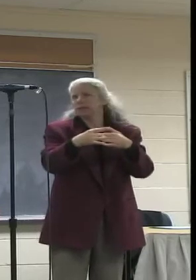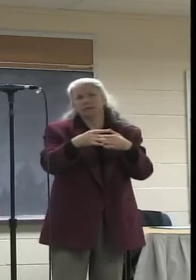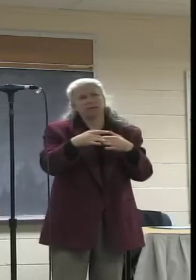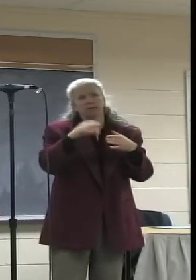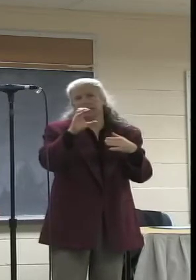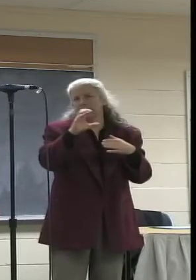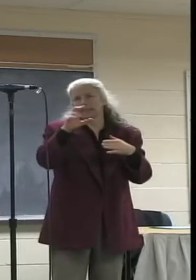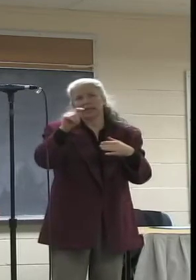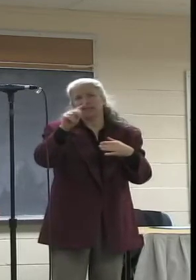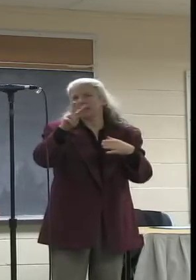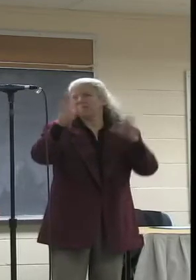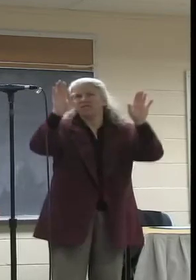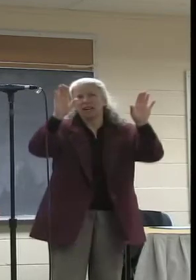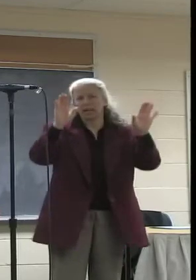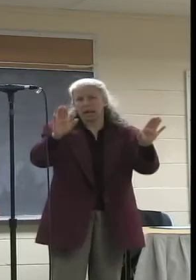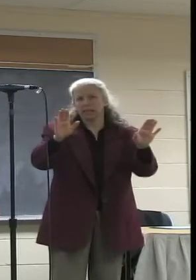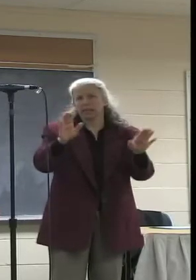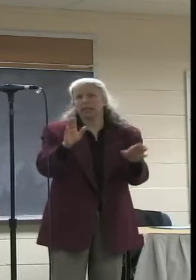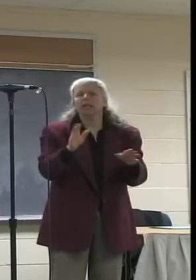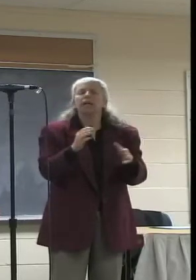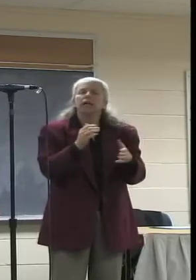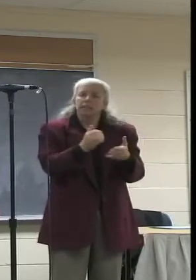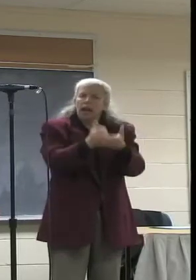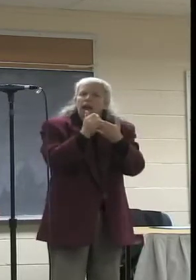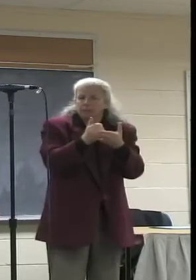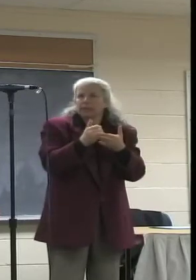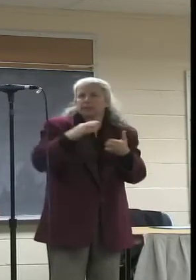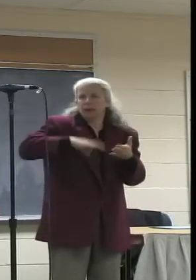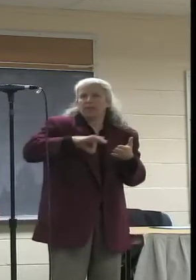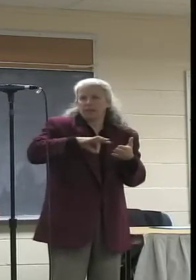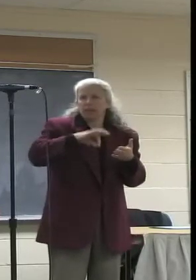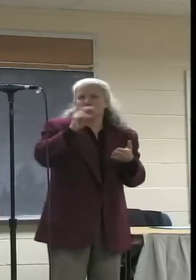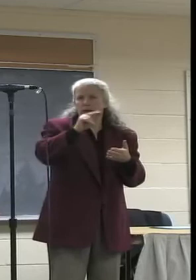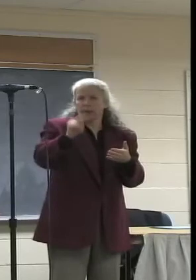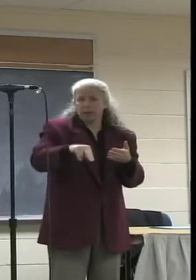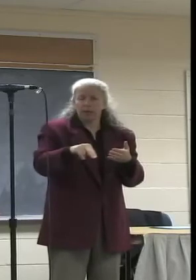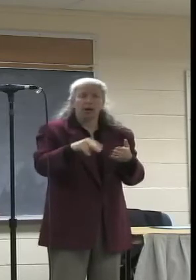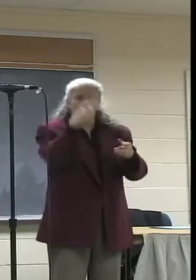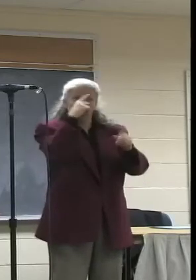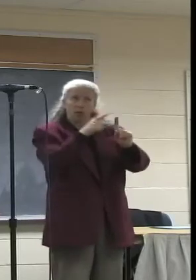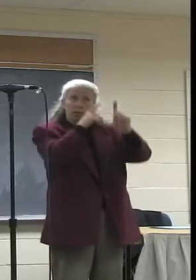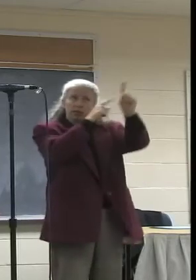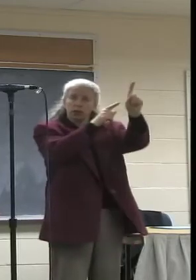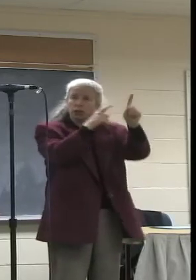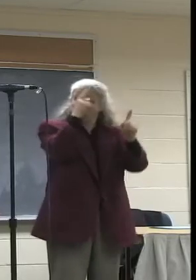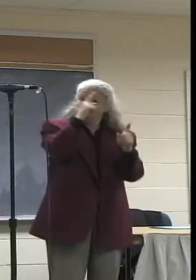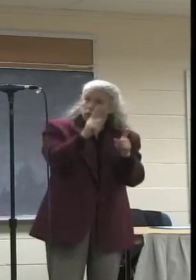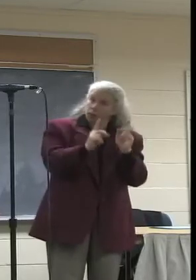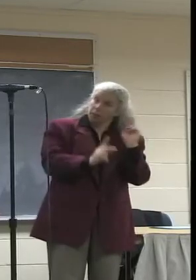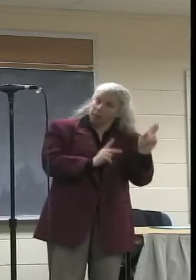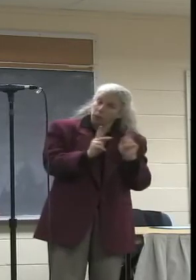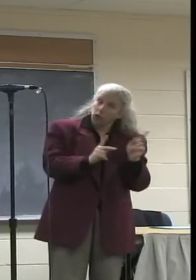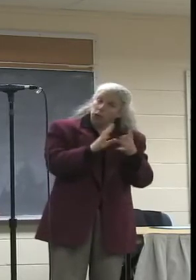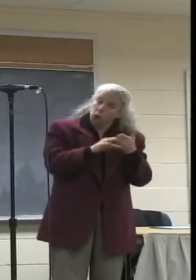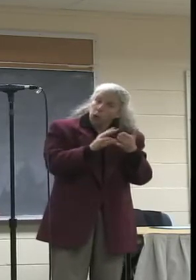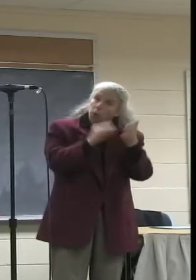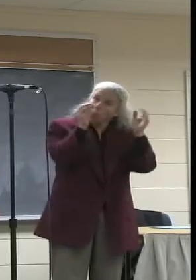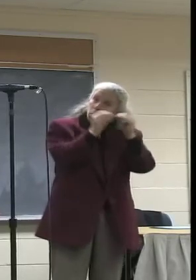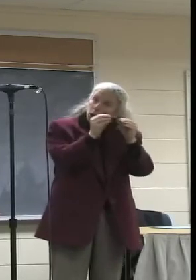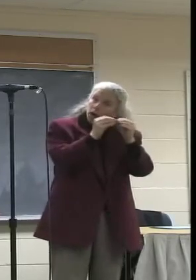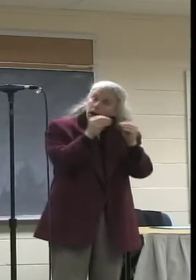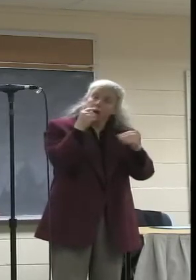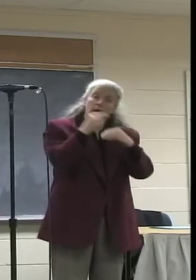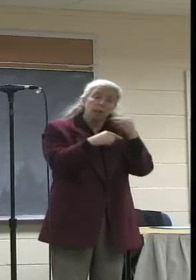NCTV not only offers a program that supports the mission of an educated and informed citizenry in cultural,